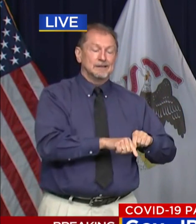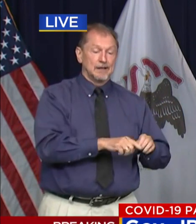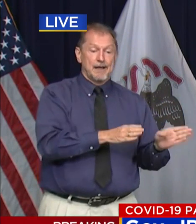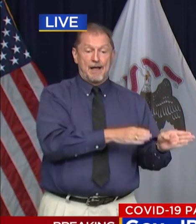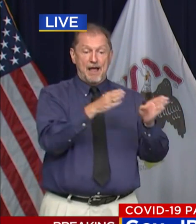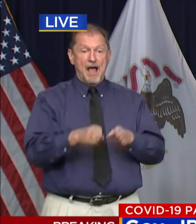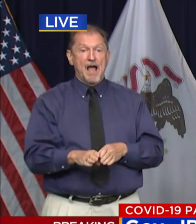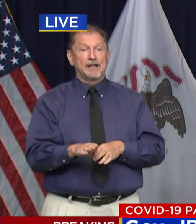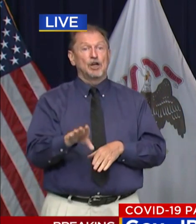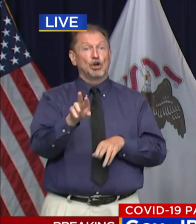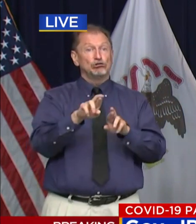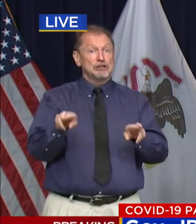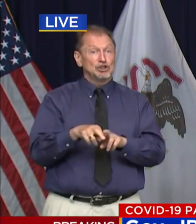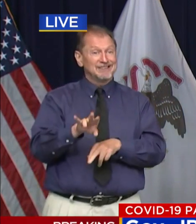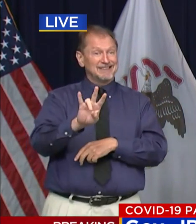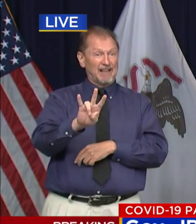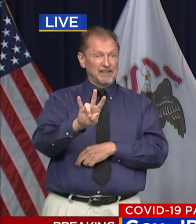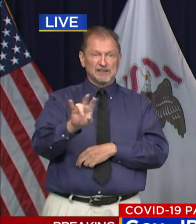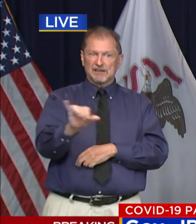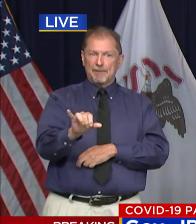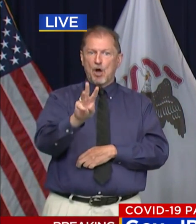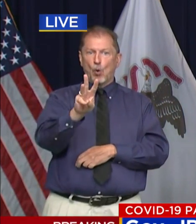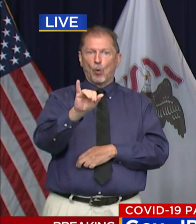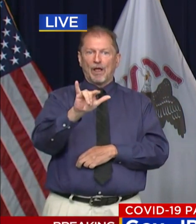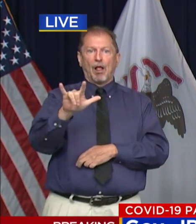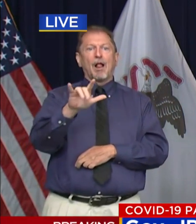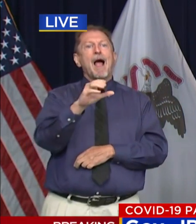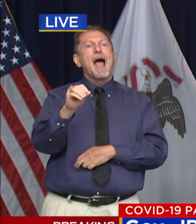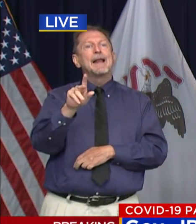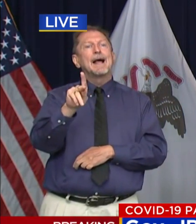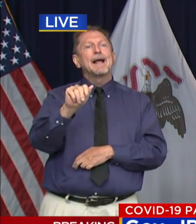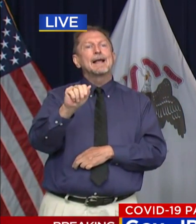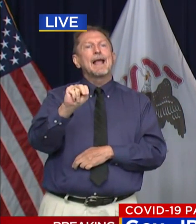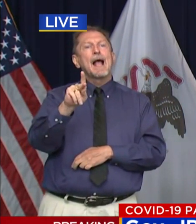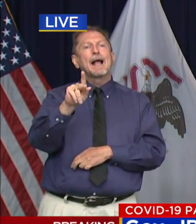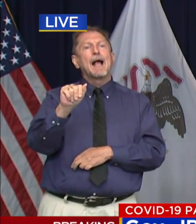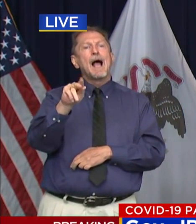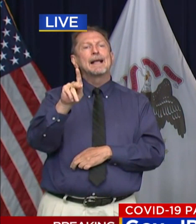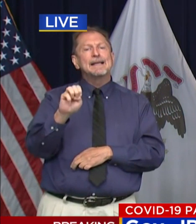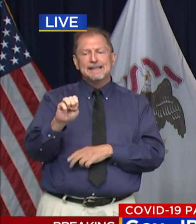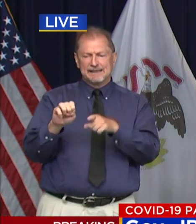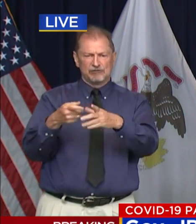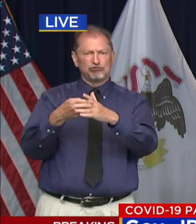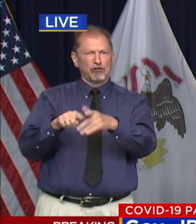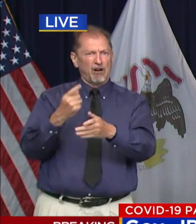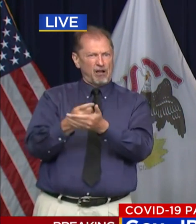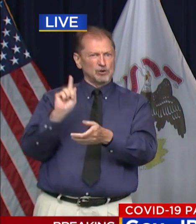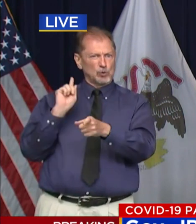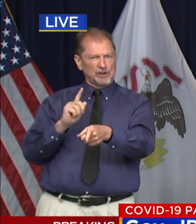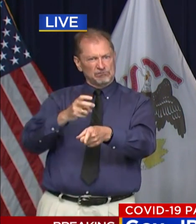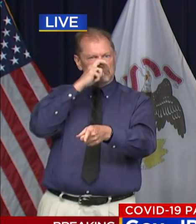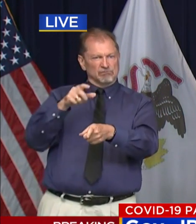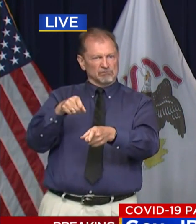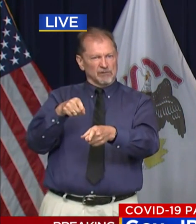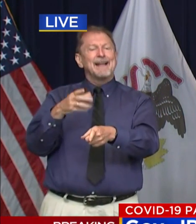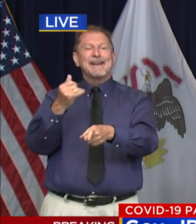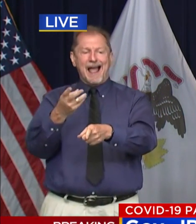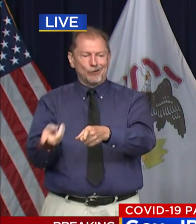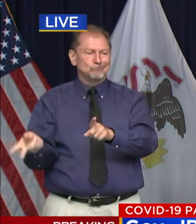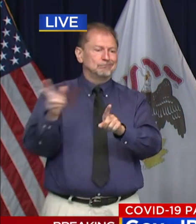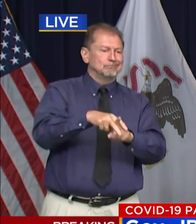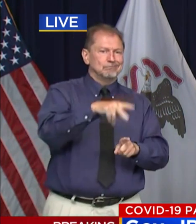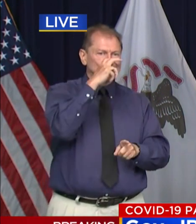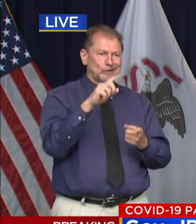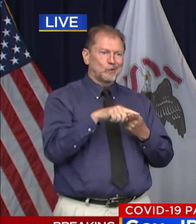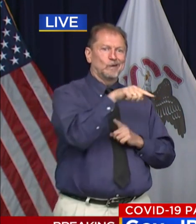that's Will and Kankakee Counties, has faced since the middle of last week. These stricter mitigations, as